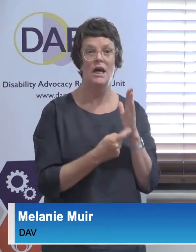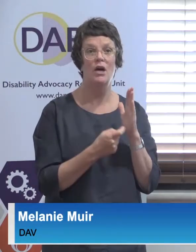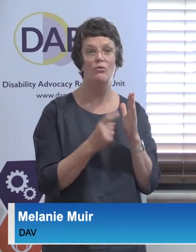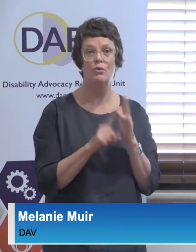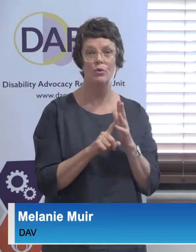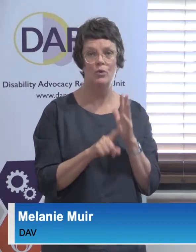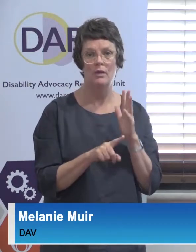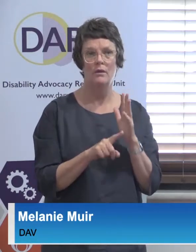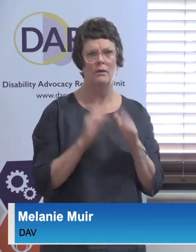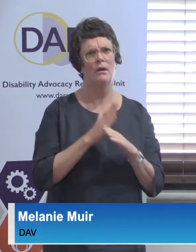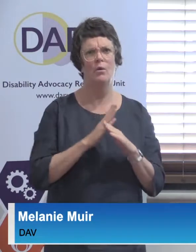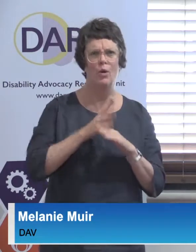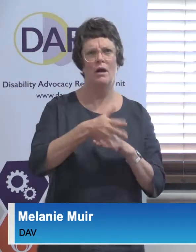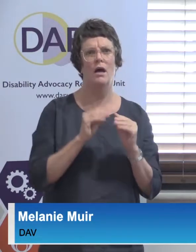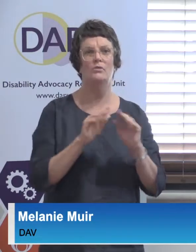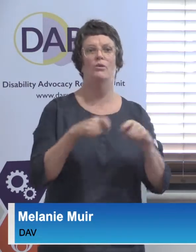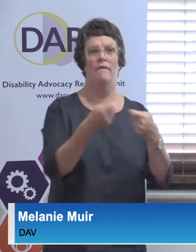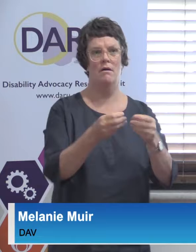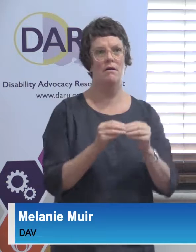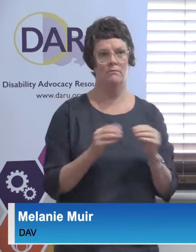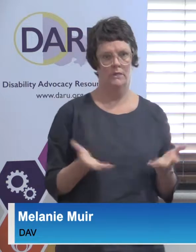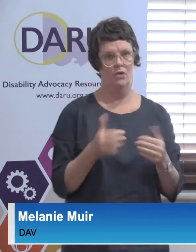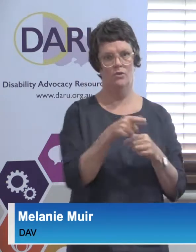work very hard to provide for you.